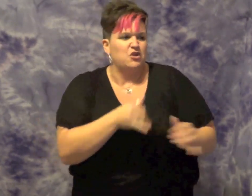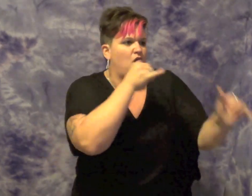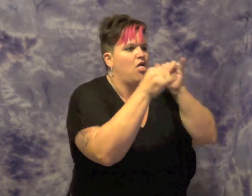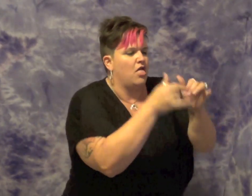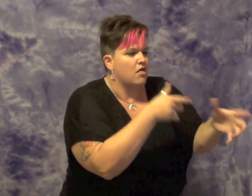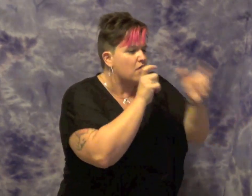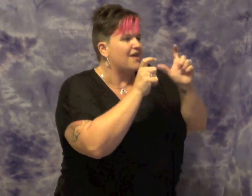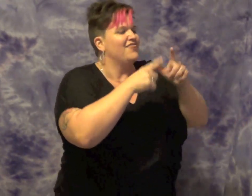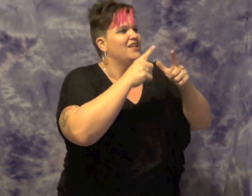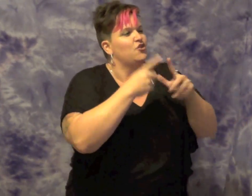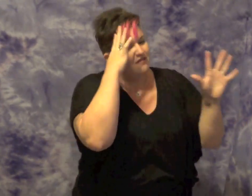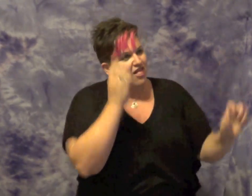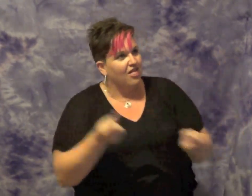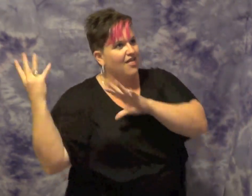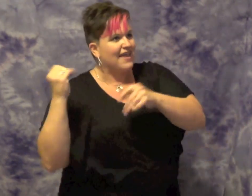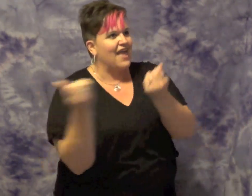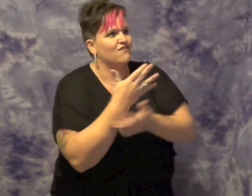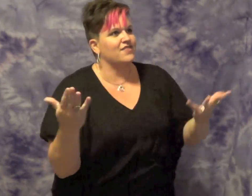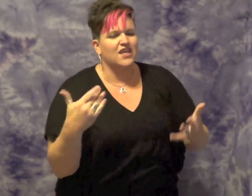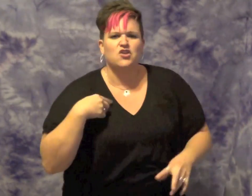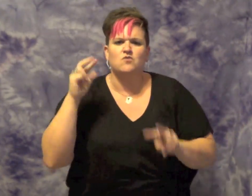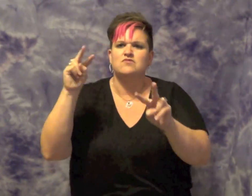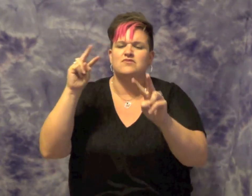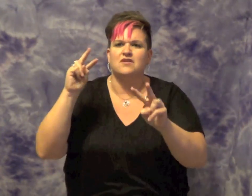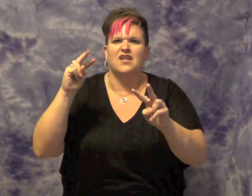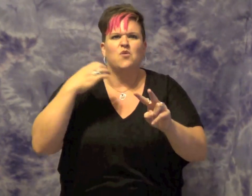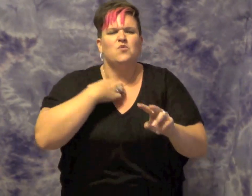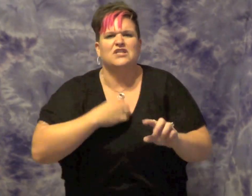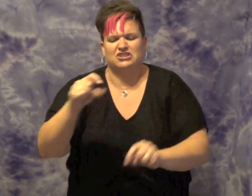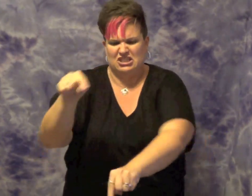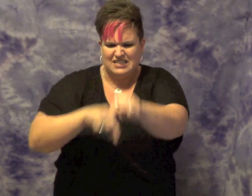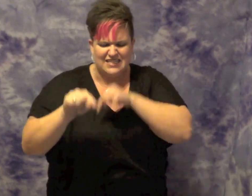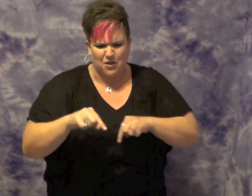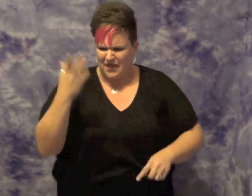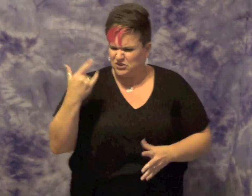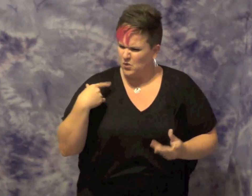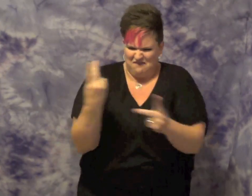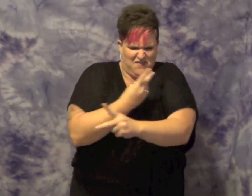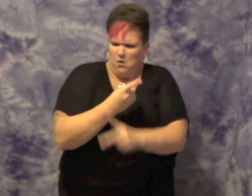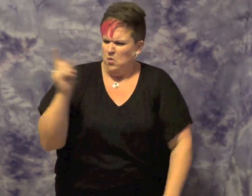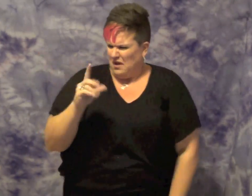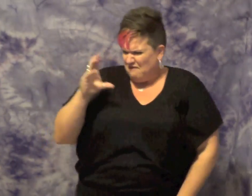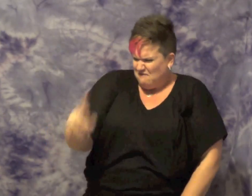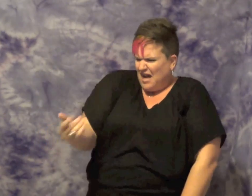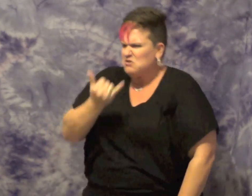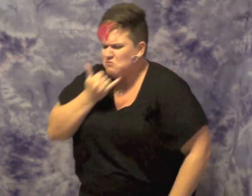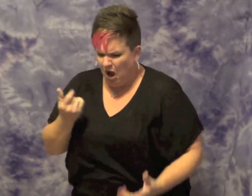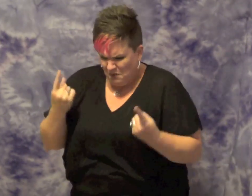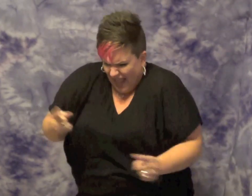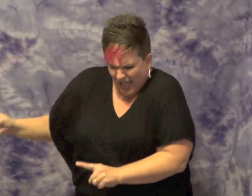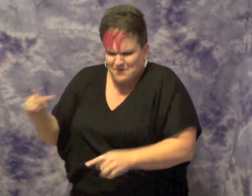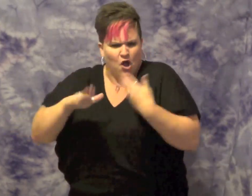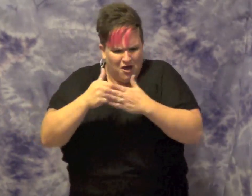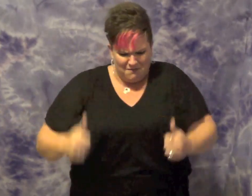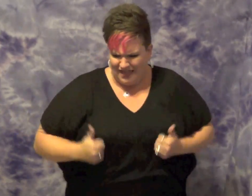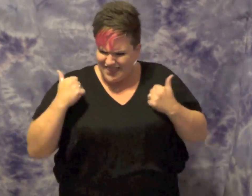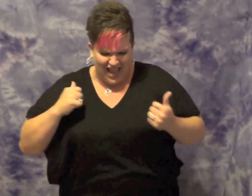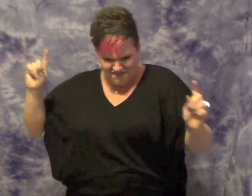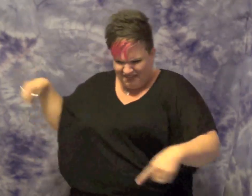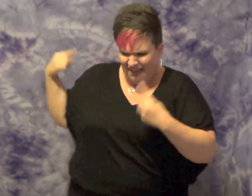afterwards. You live everyday wishing you could rewind your life backwards. Because you wanna figure out where the fuck you went wrong. Cause everything in your world ain't been right for so long.